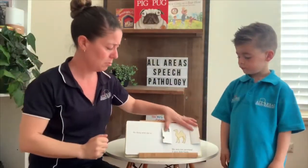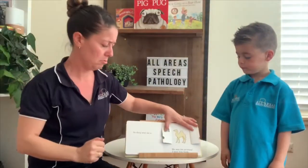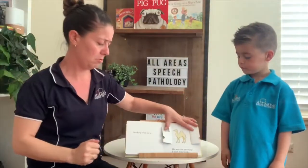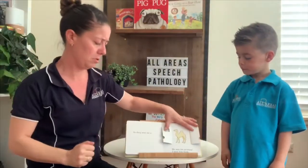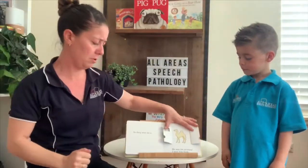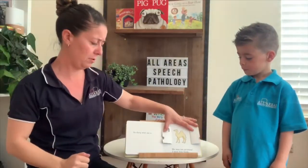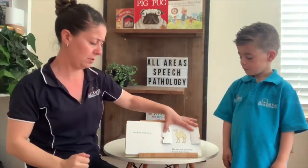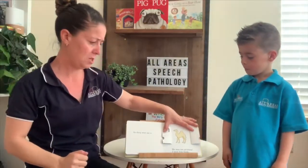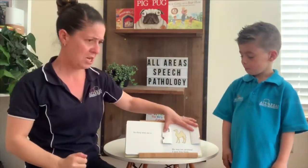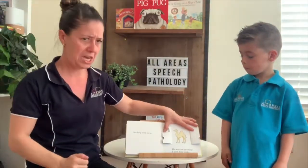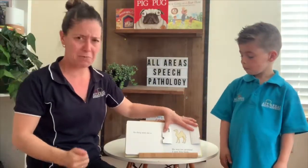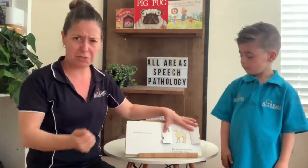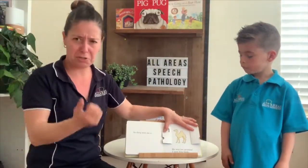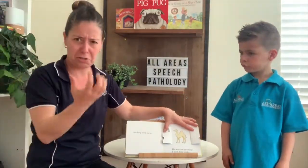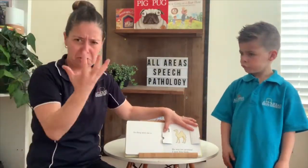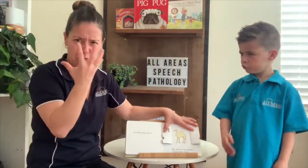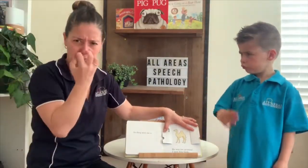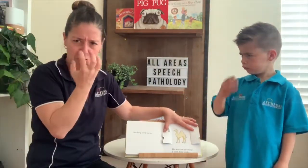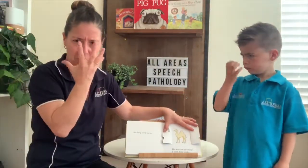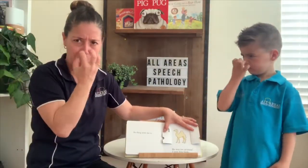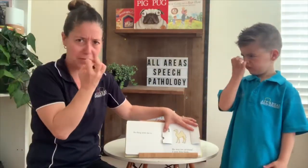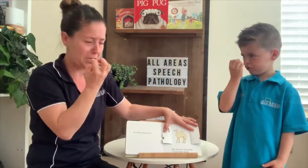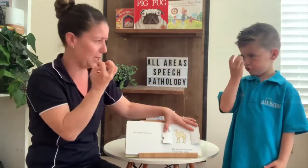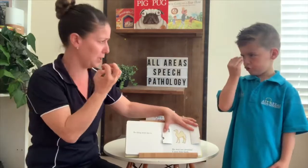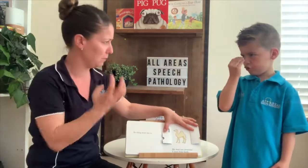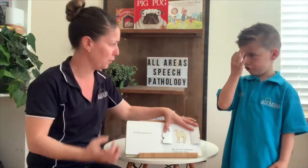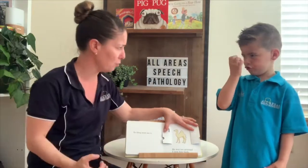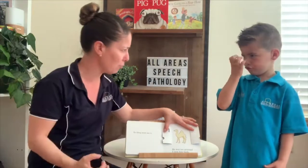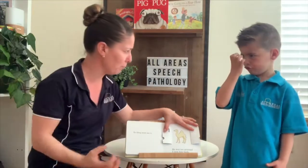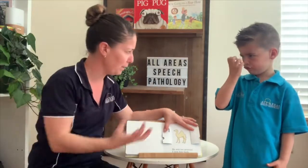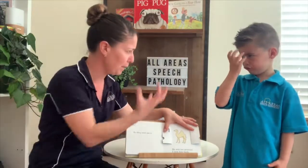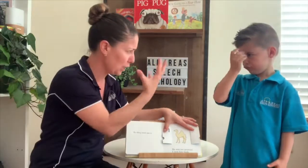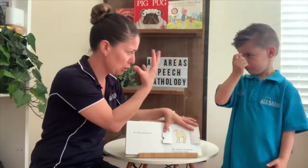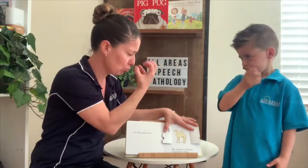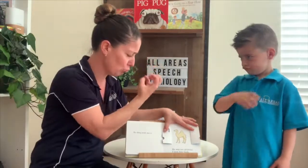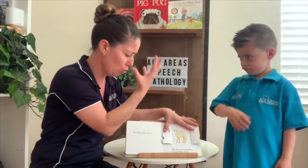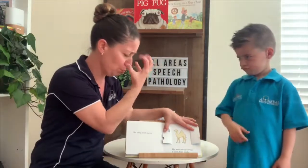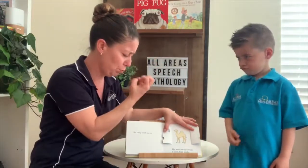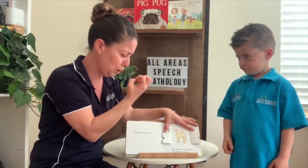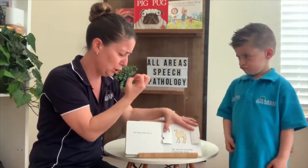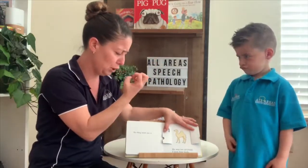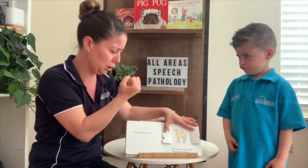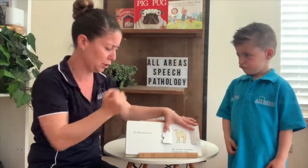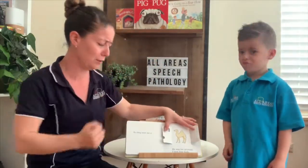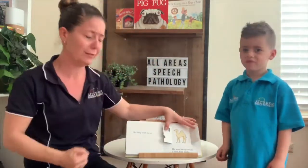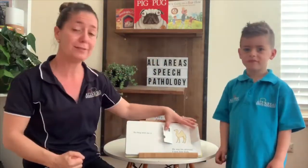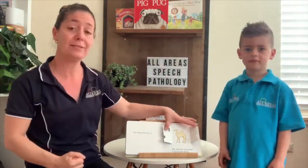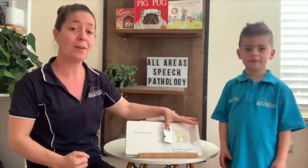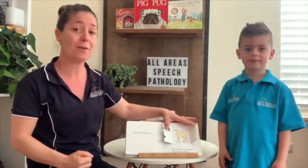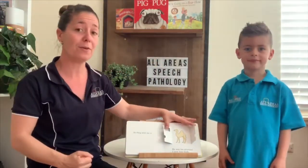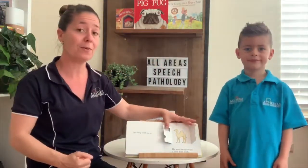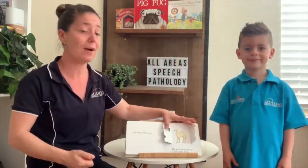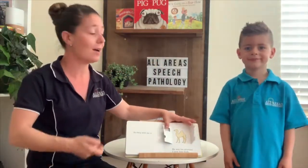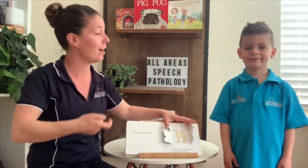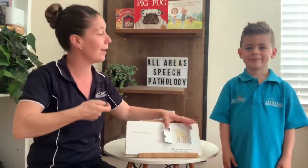Uh-oh. He was too grumpy. You got a grumpy face? Grumpy. So I